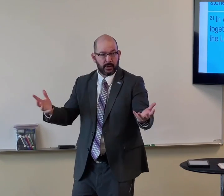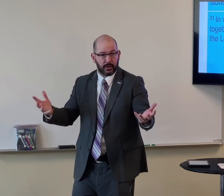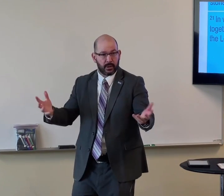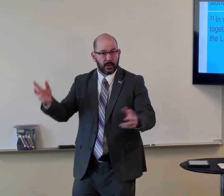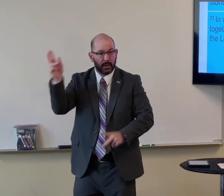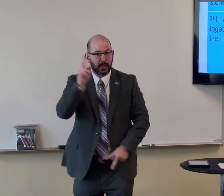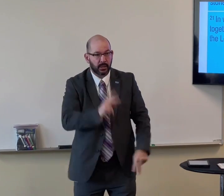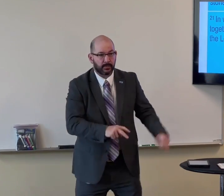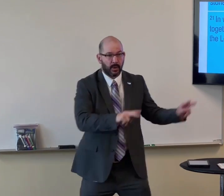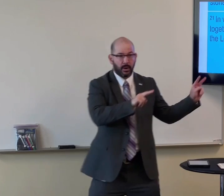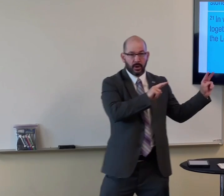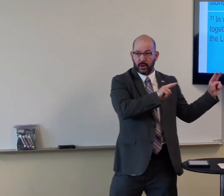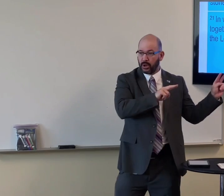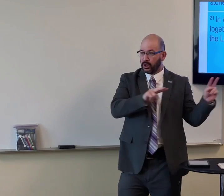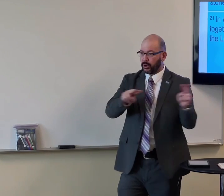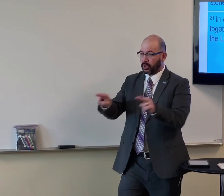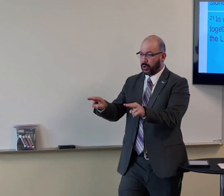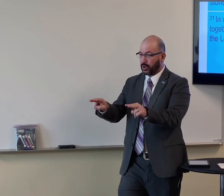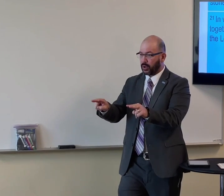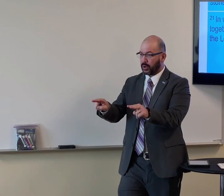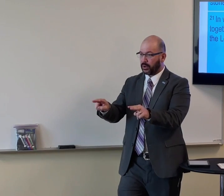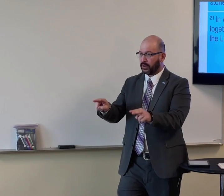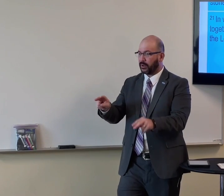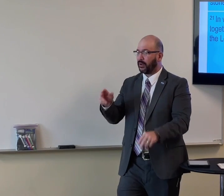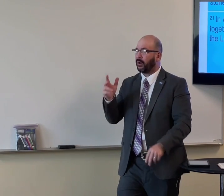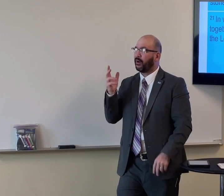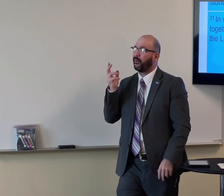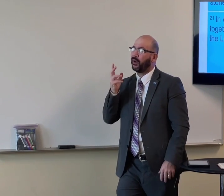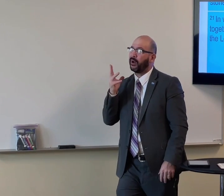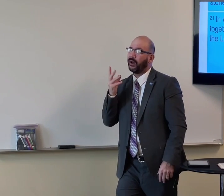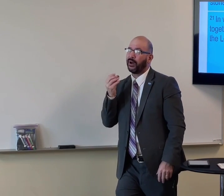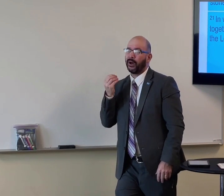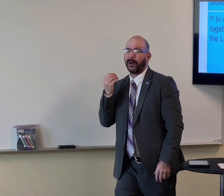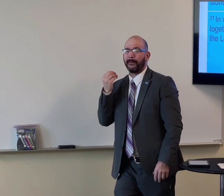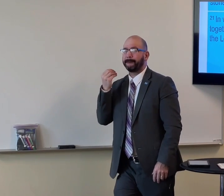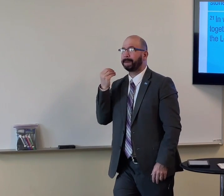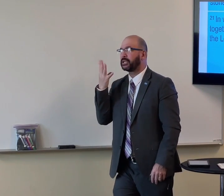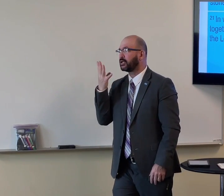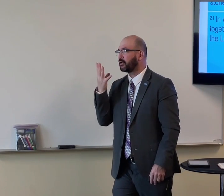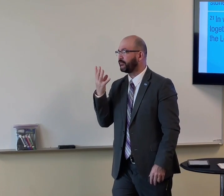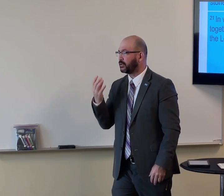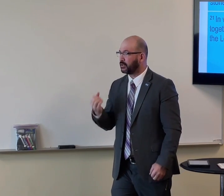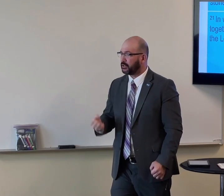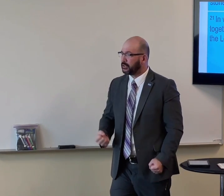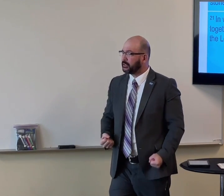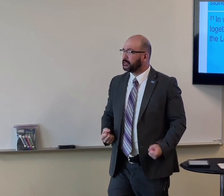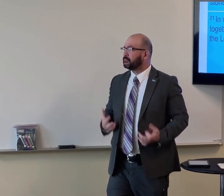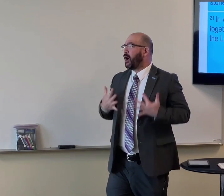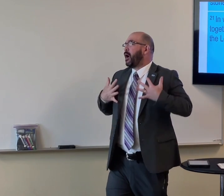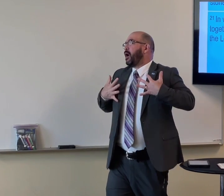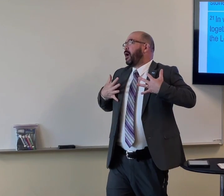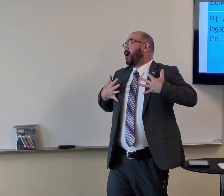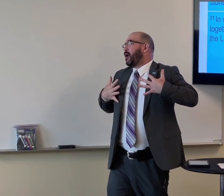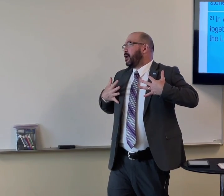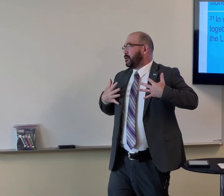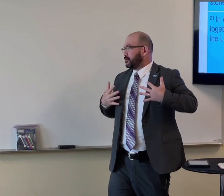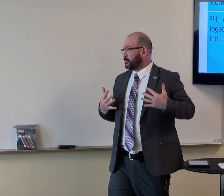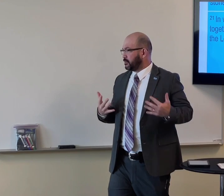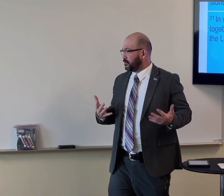temple people look at those the temple and they say that's beautiful and they're inspired by